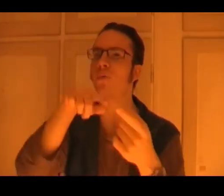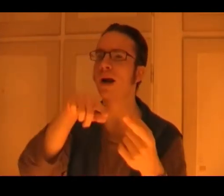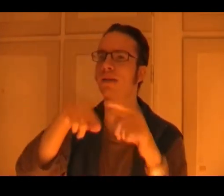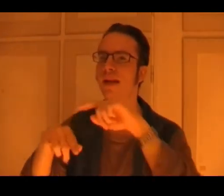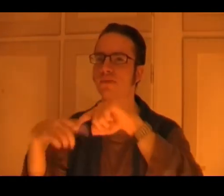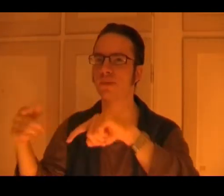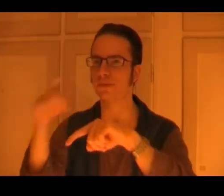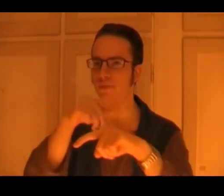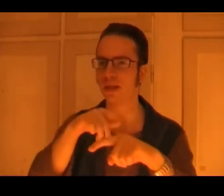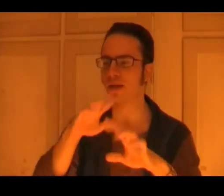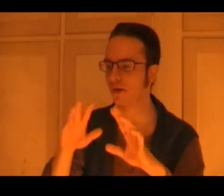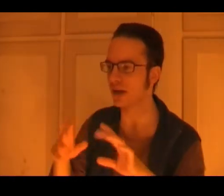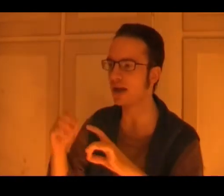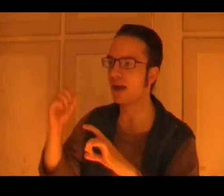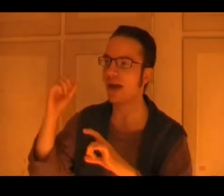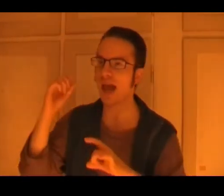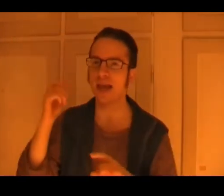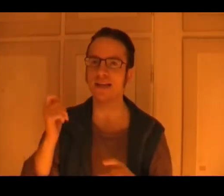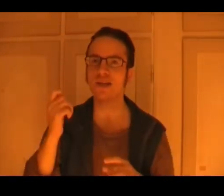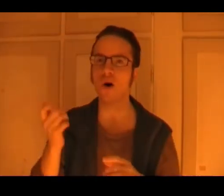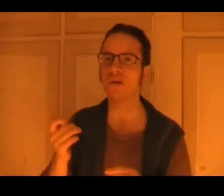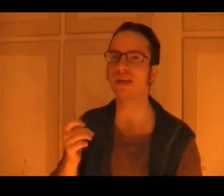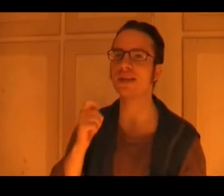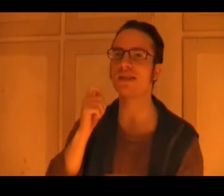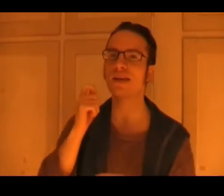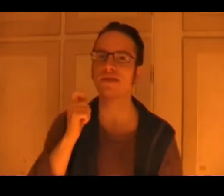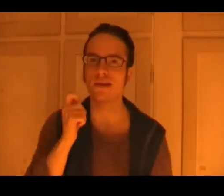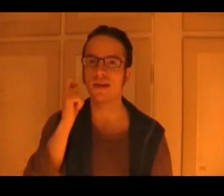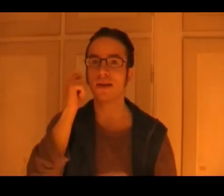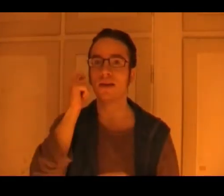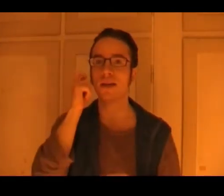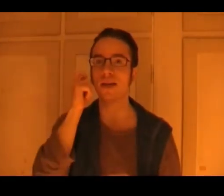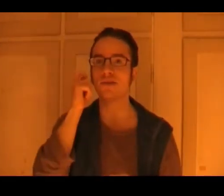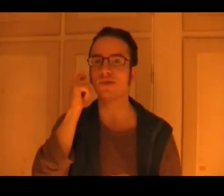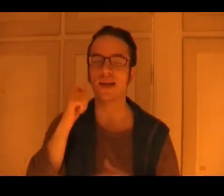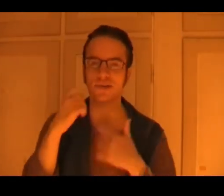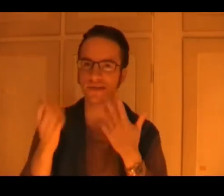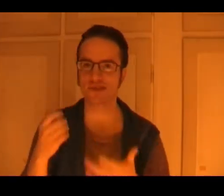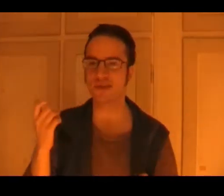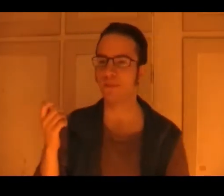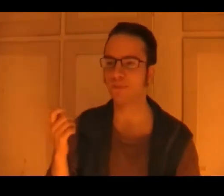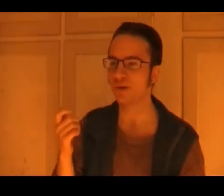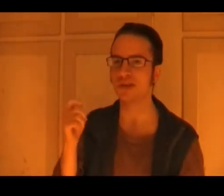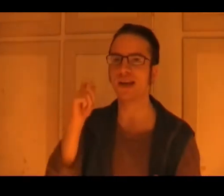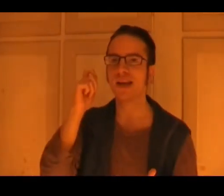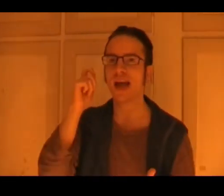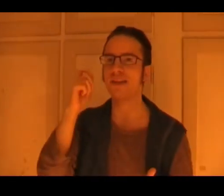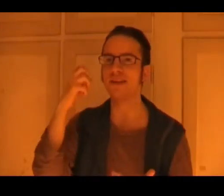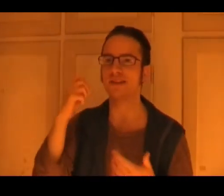right, that from the beginning, okay, and he calls, and he says, it's too late, or some bullshit, and then he just